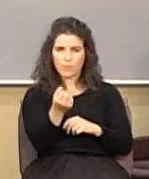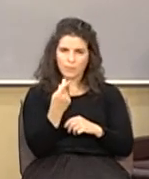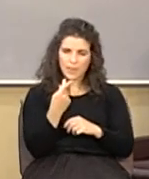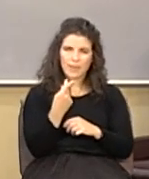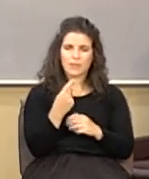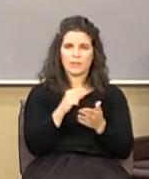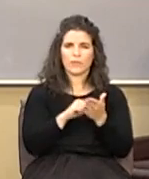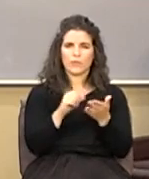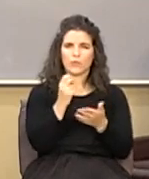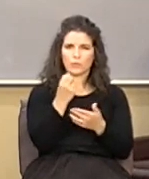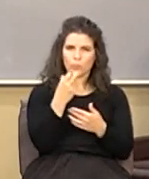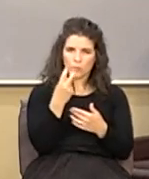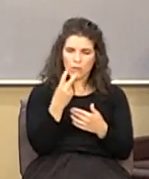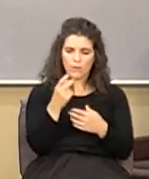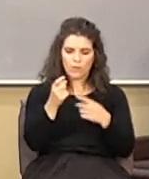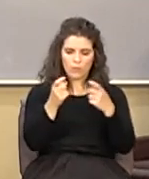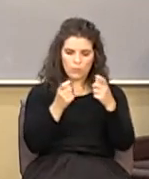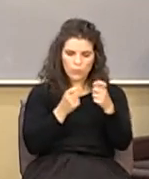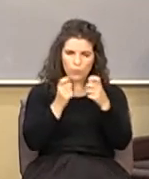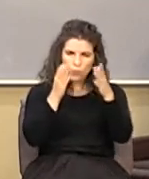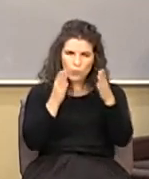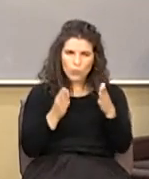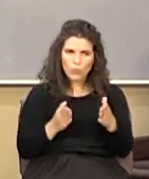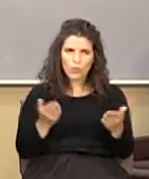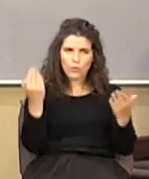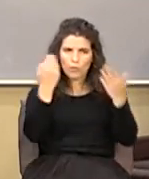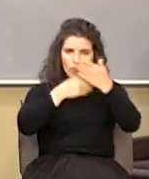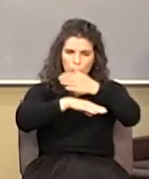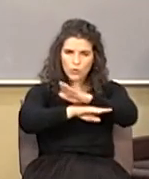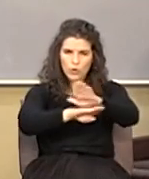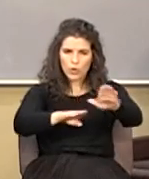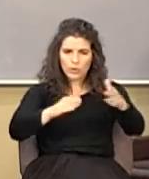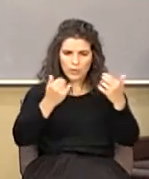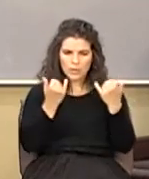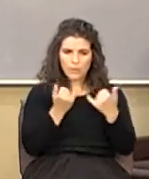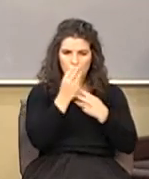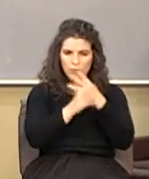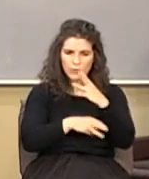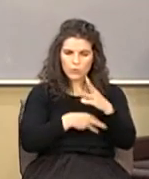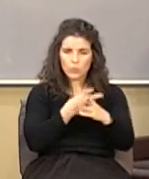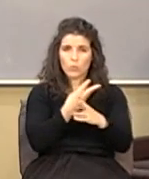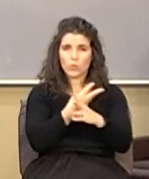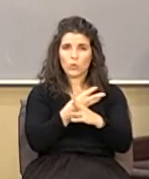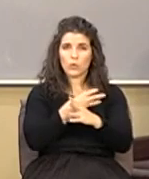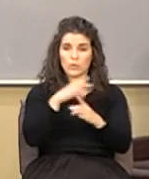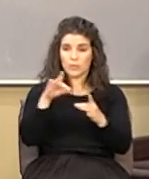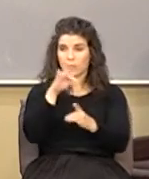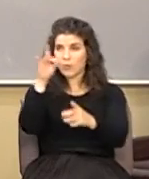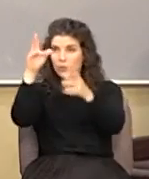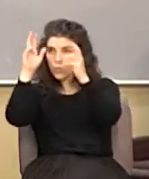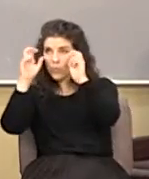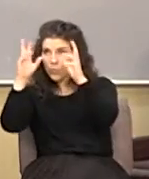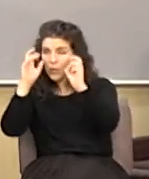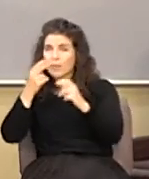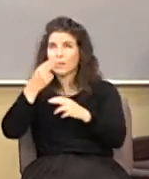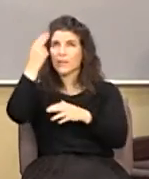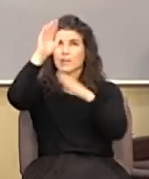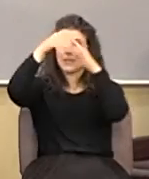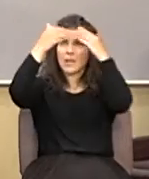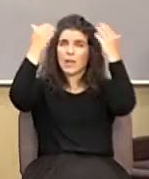and he talks about the rulers of the darkness of this world, spiritual wickedness in high places. There is spiritual